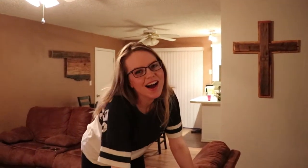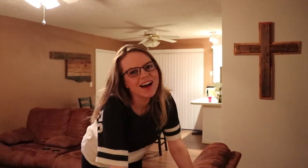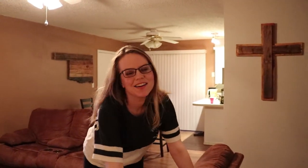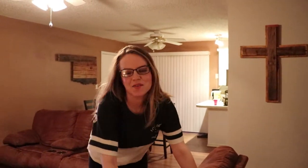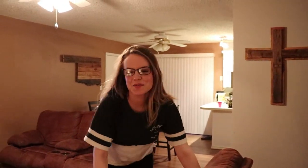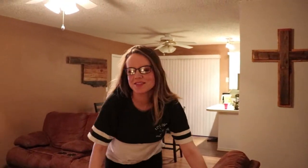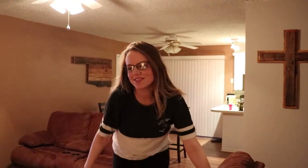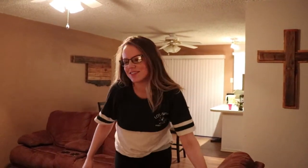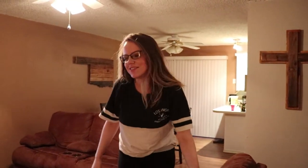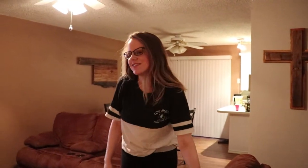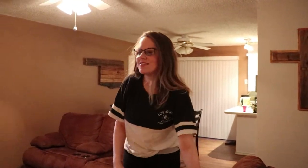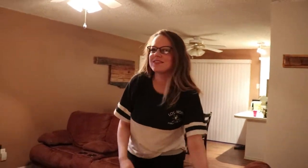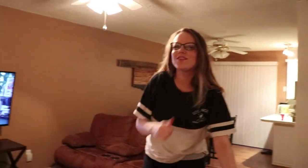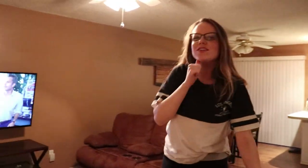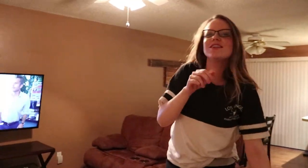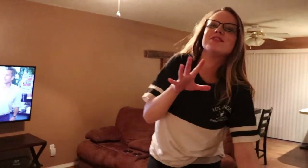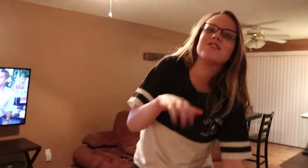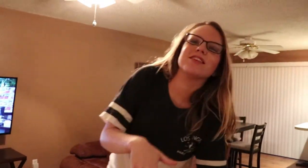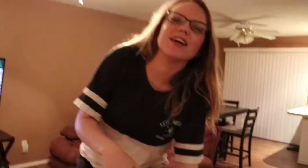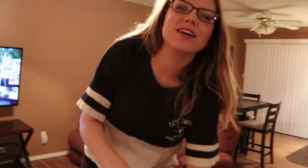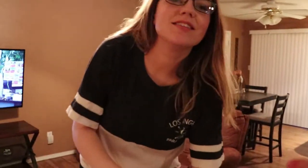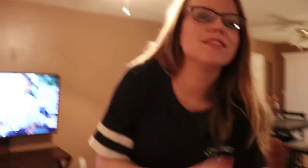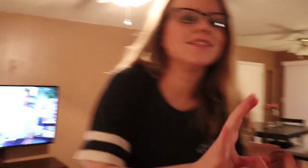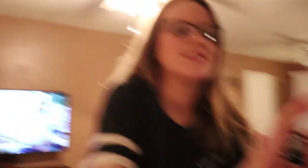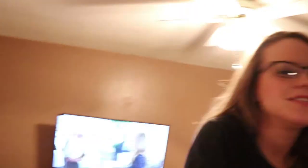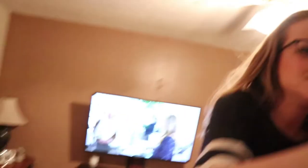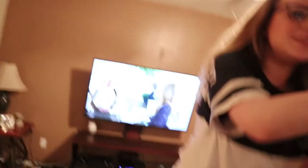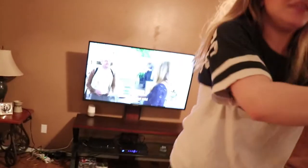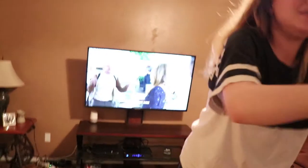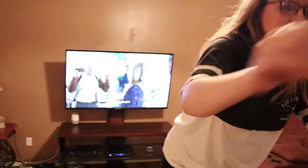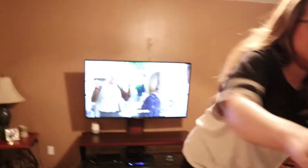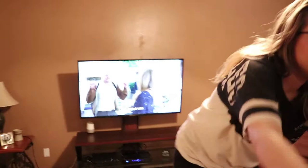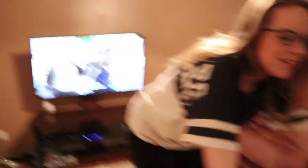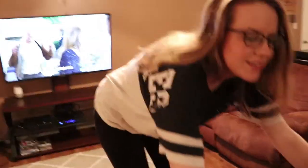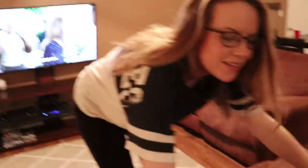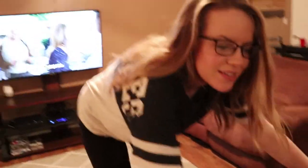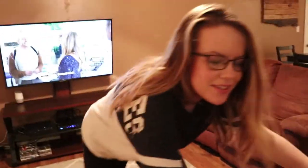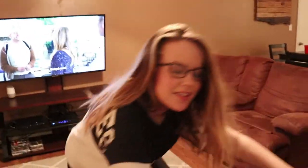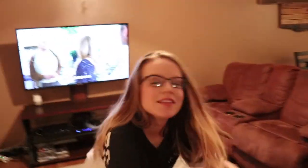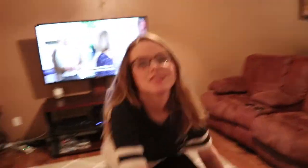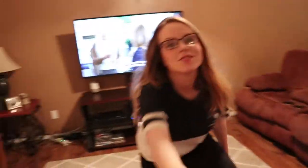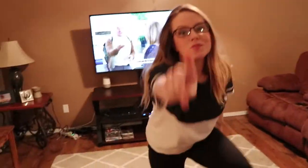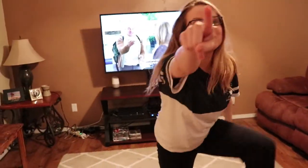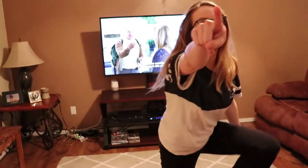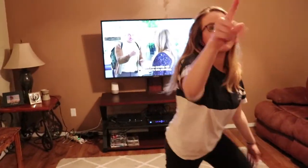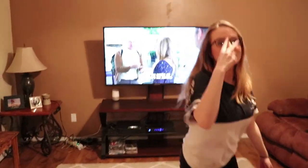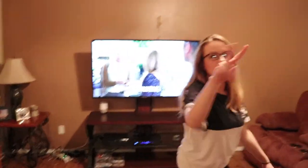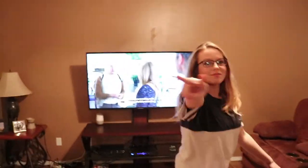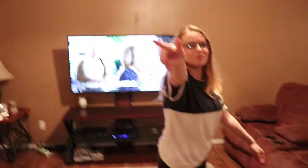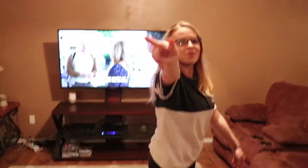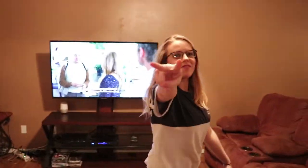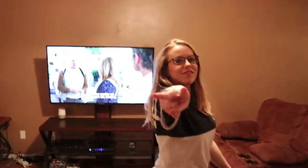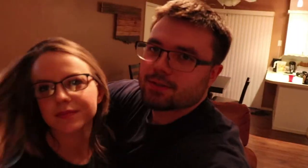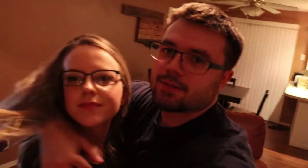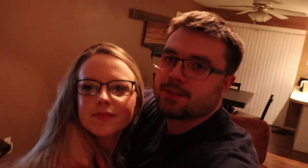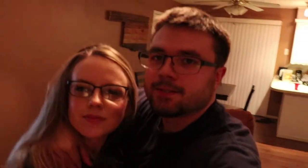no i don't need to be quite that you're out yeah i'm buying this card i thought you could hehehe